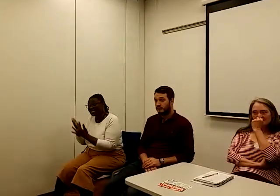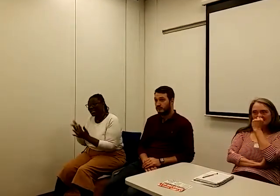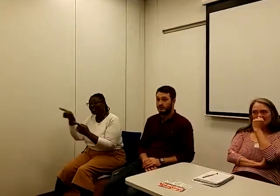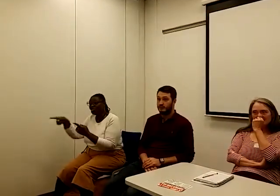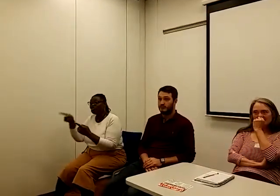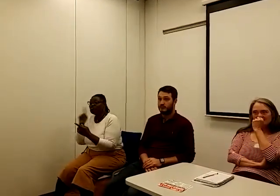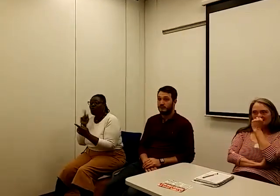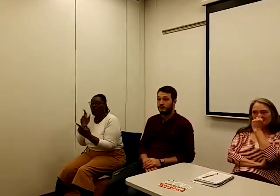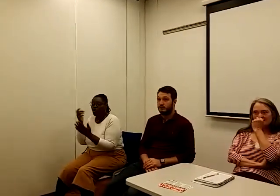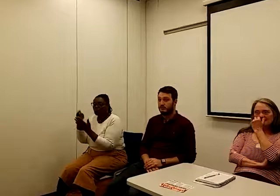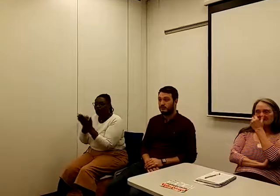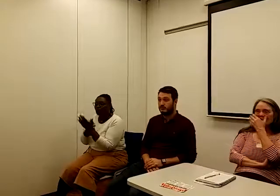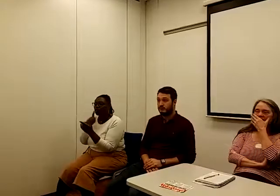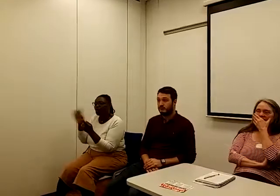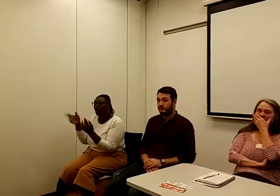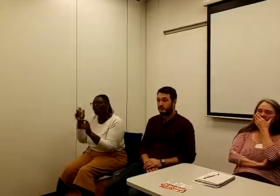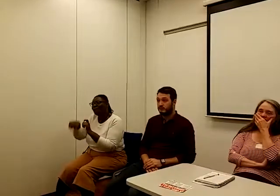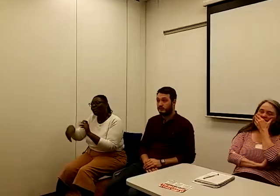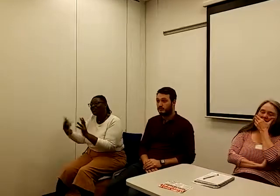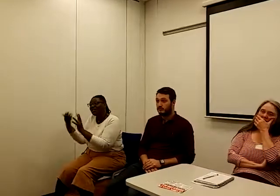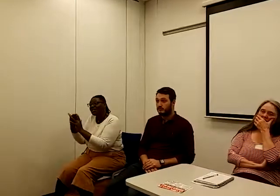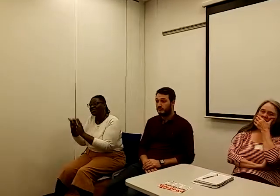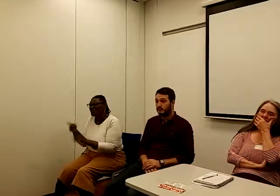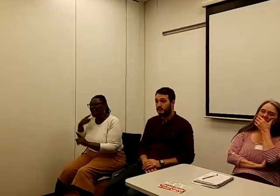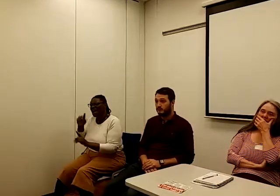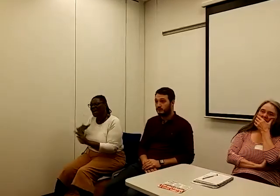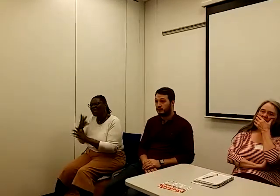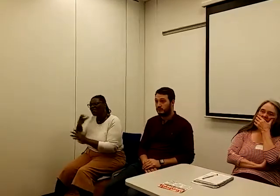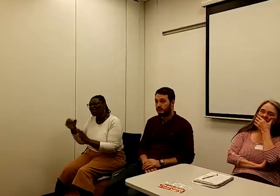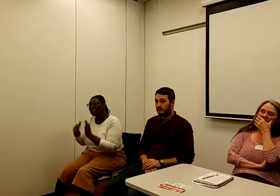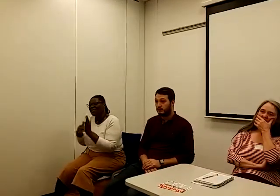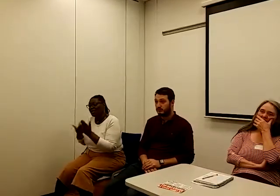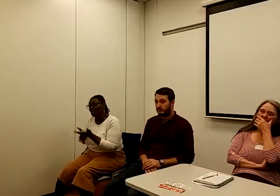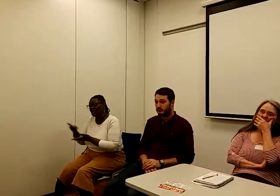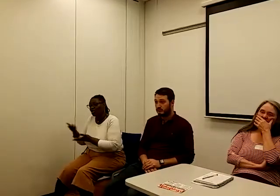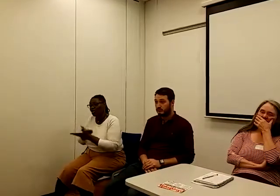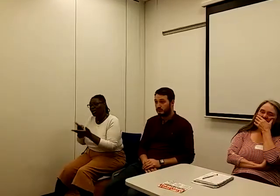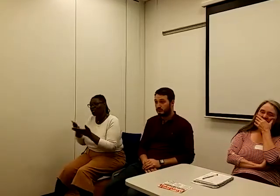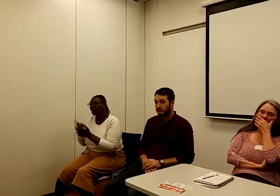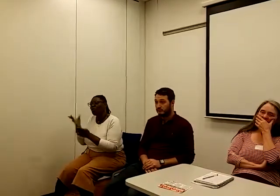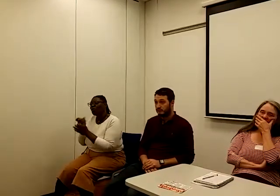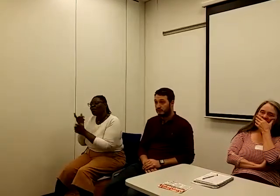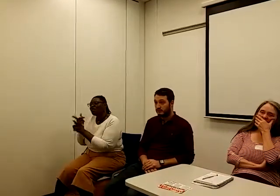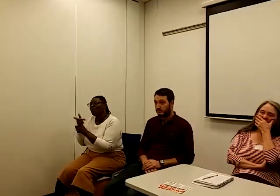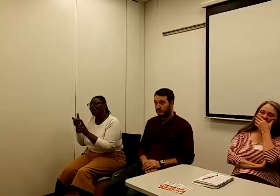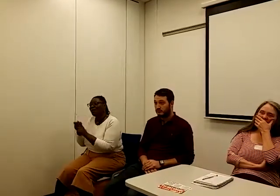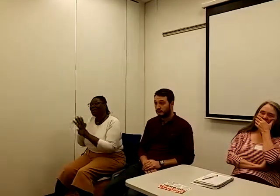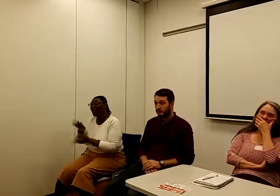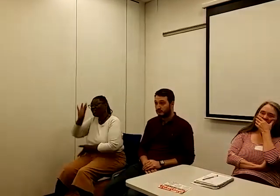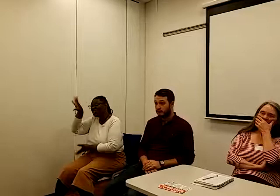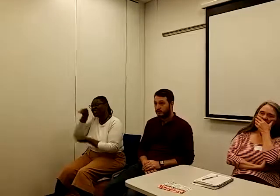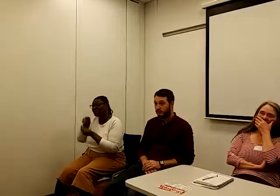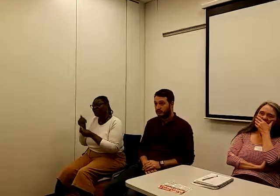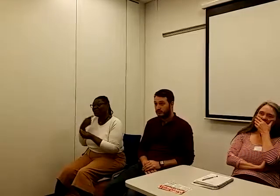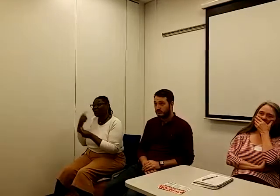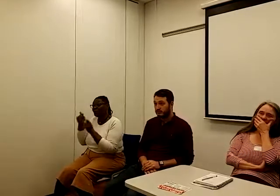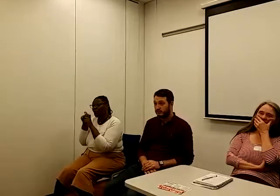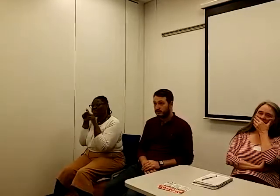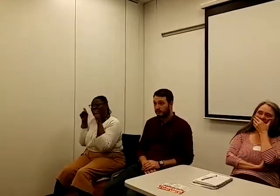access, but I had a 20-minute consultation three months ago with my GP, and she's summed it up in one sentence on patient